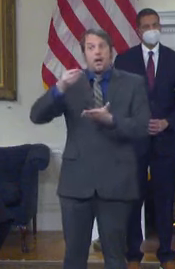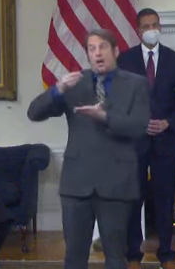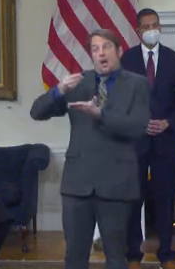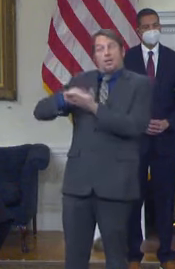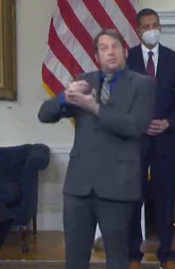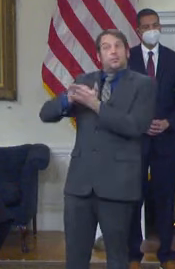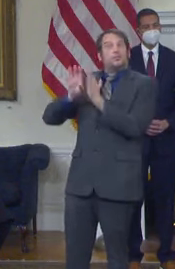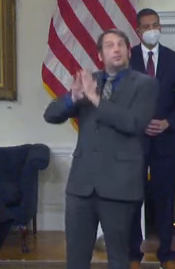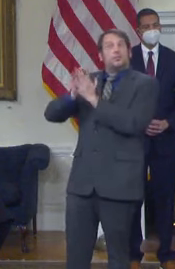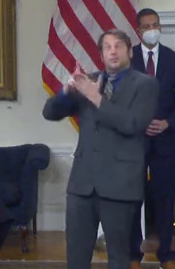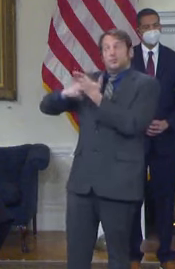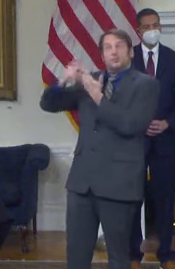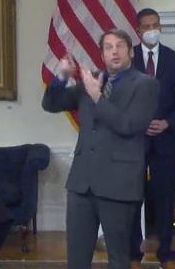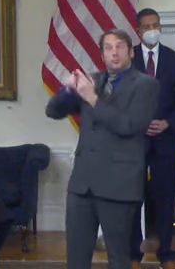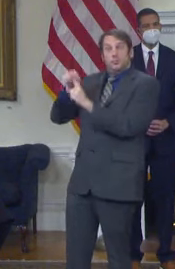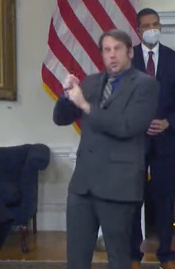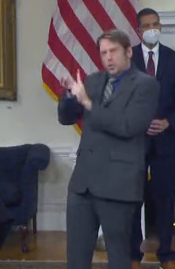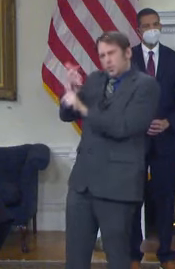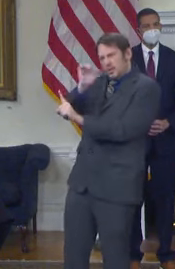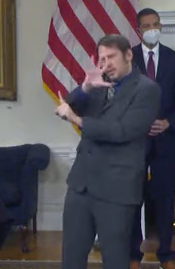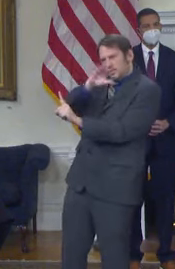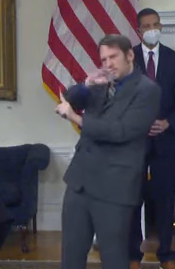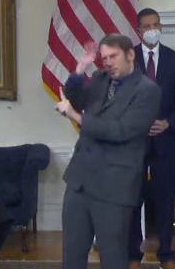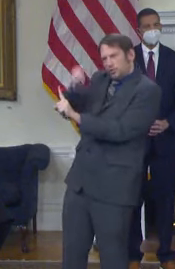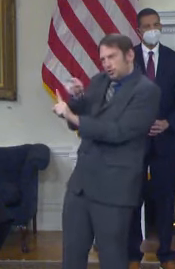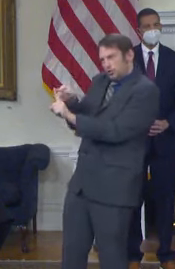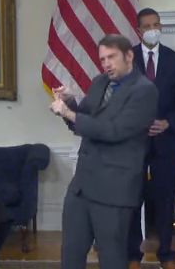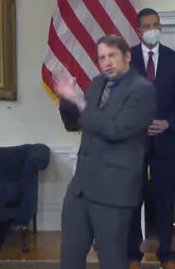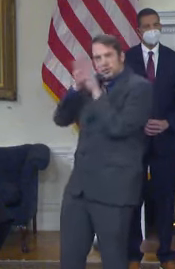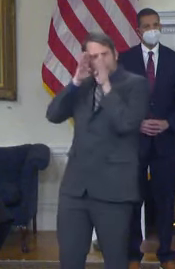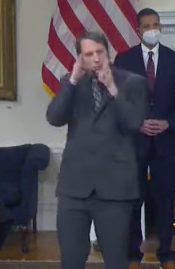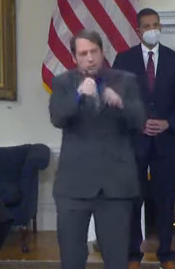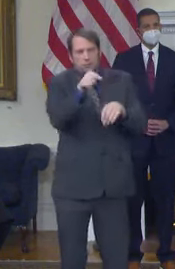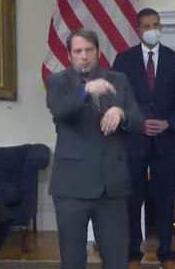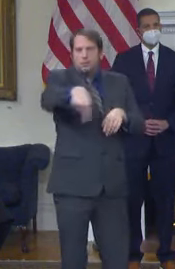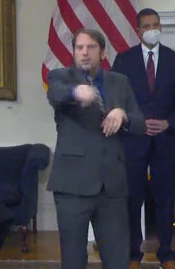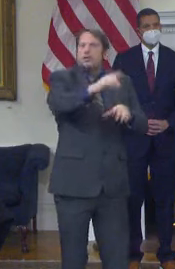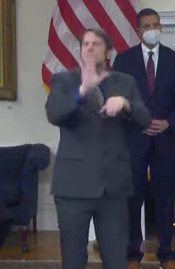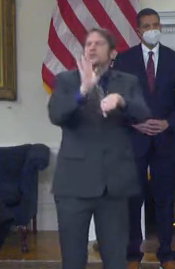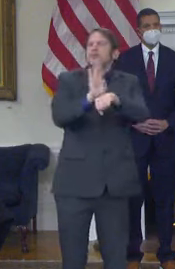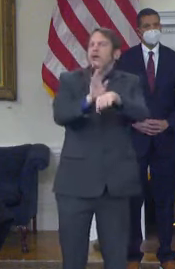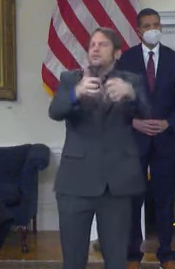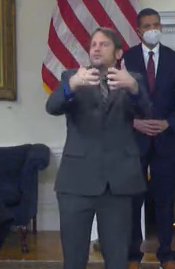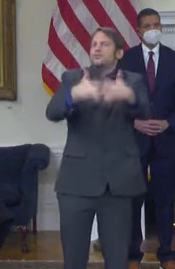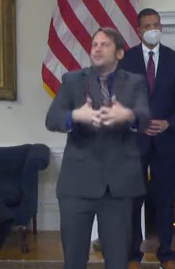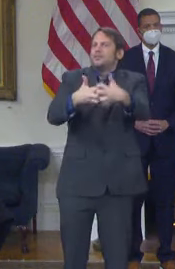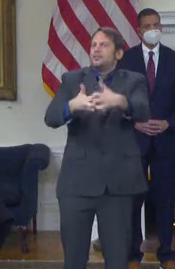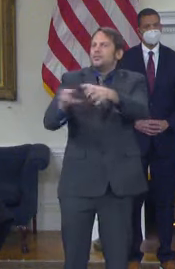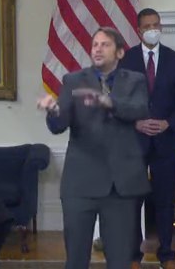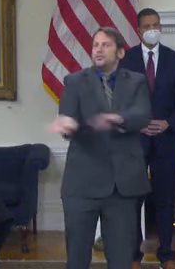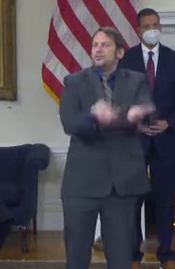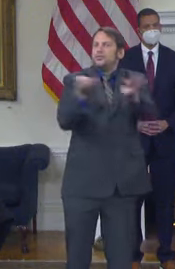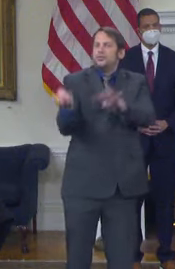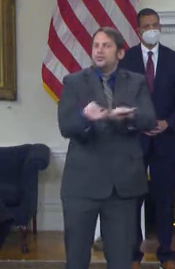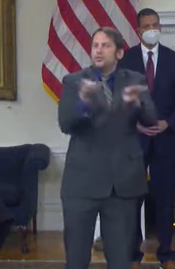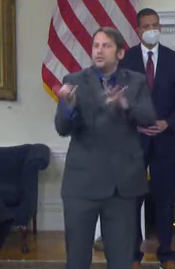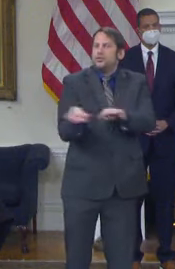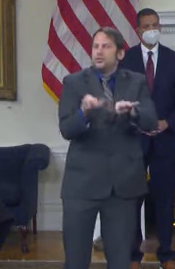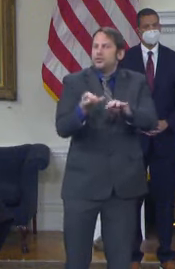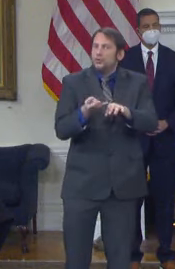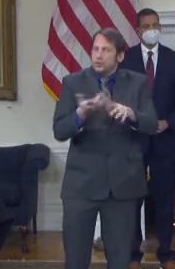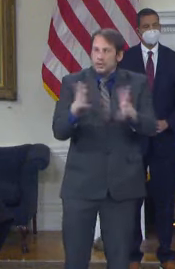are manufacturers, and they represent more than 10,000 new jobs. To continue to